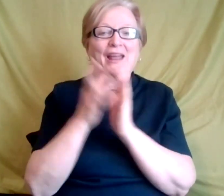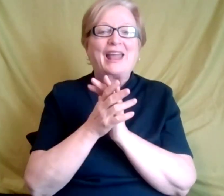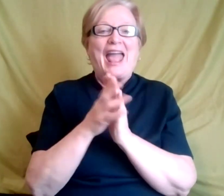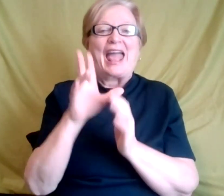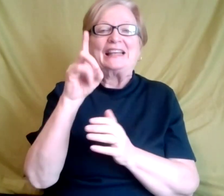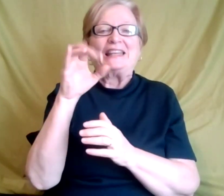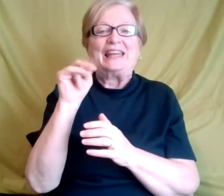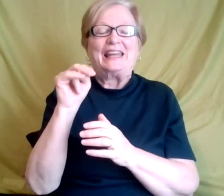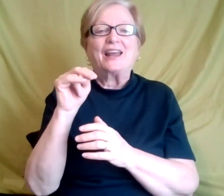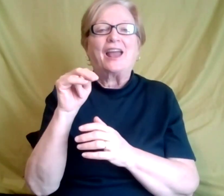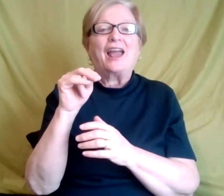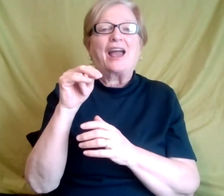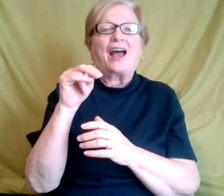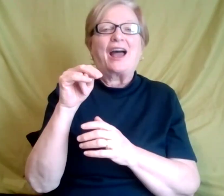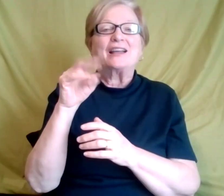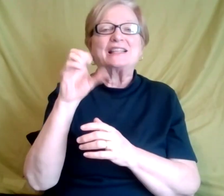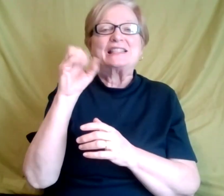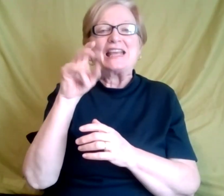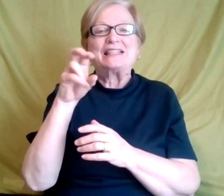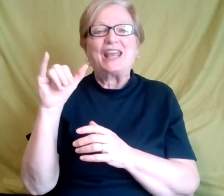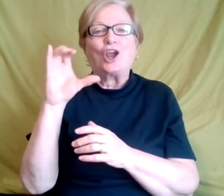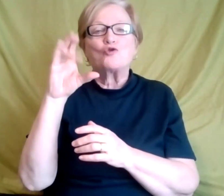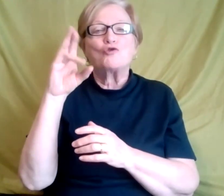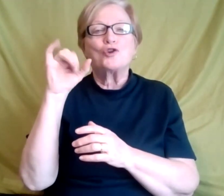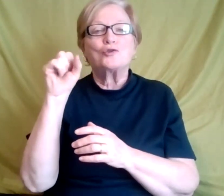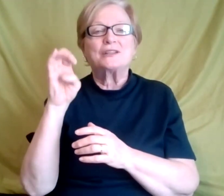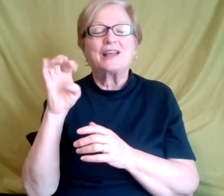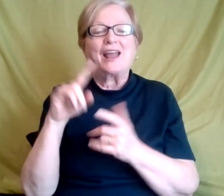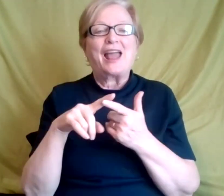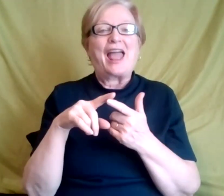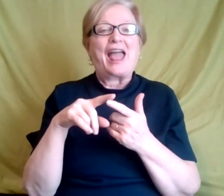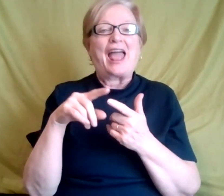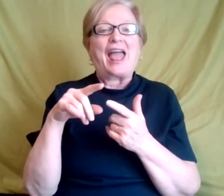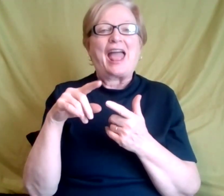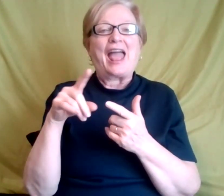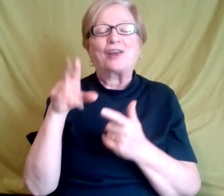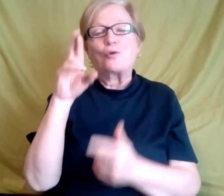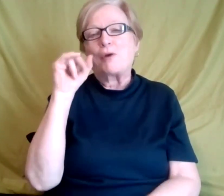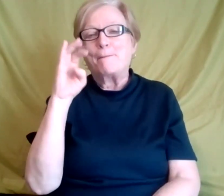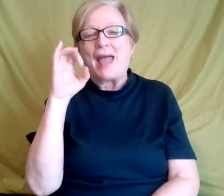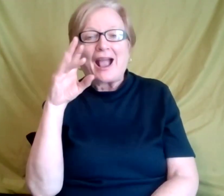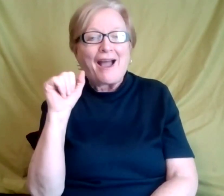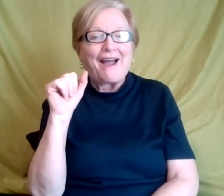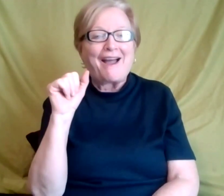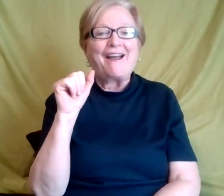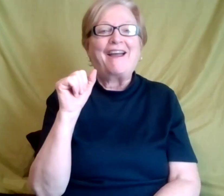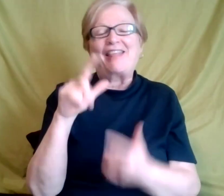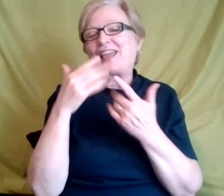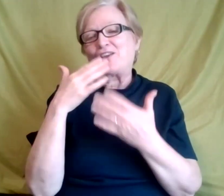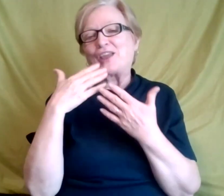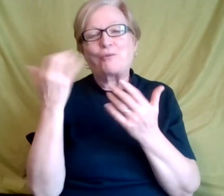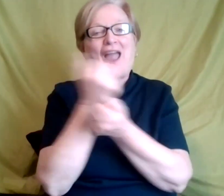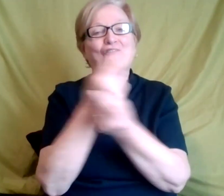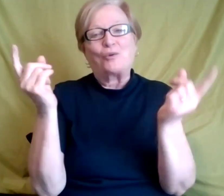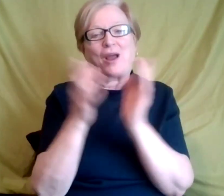Cruz and, and, and, um, oh, oh my gosh, uh, Rebecca, um, thank you everyone.